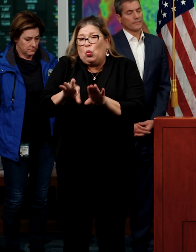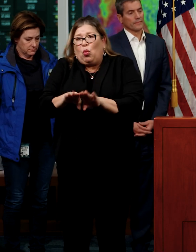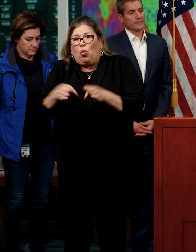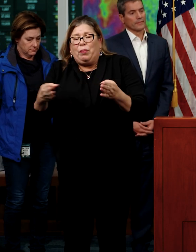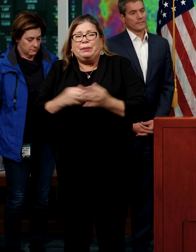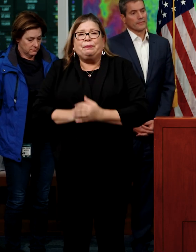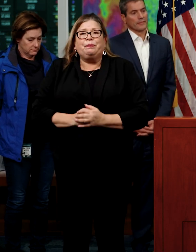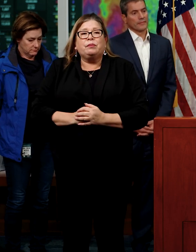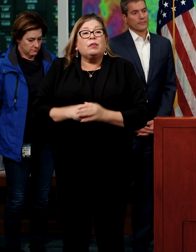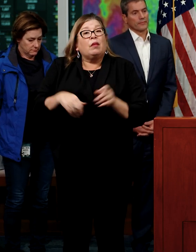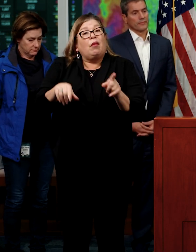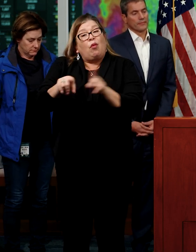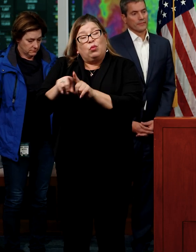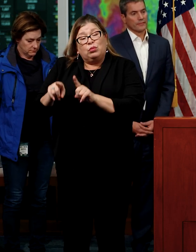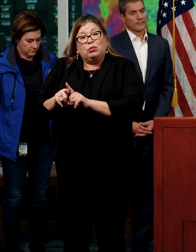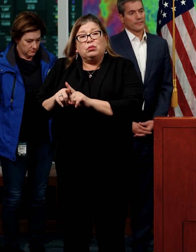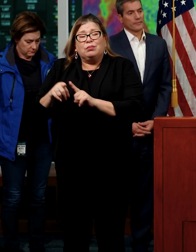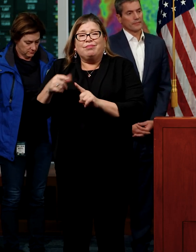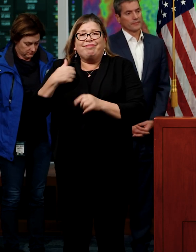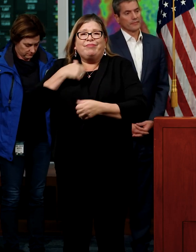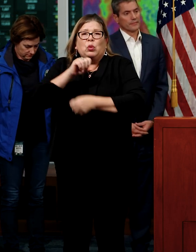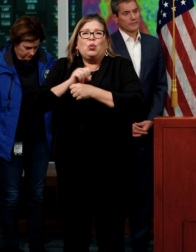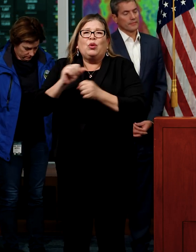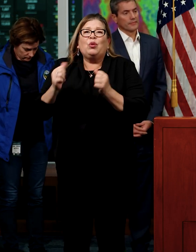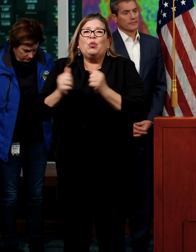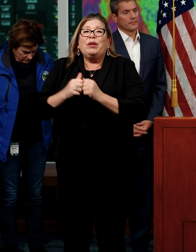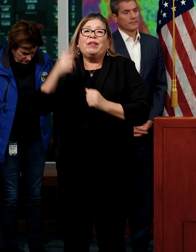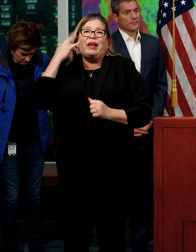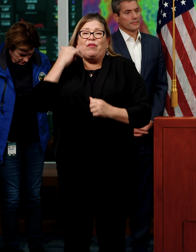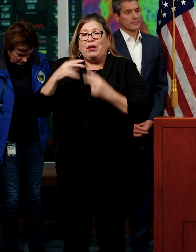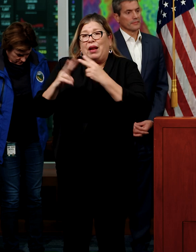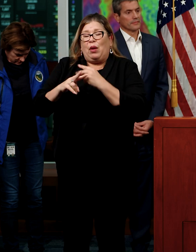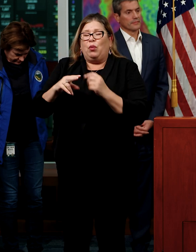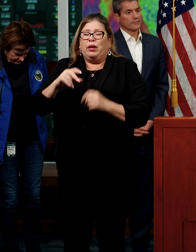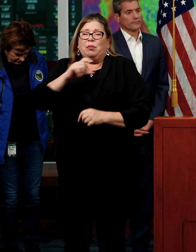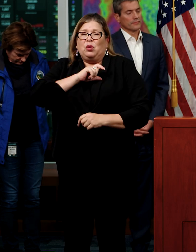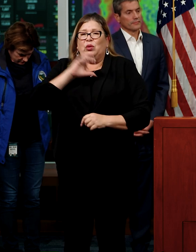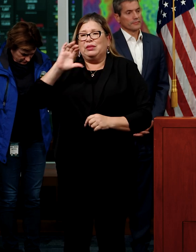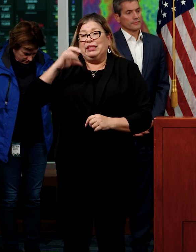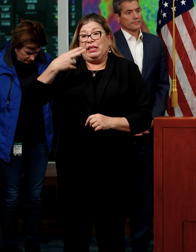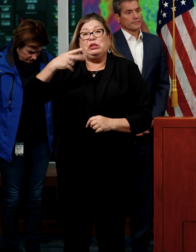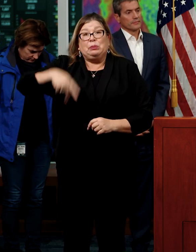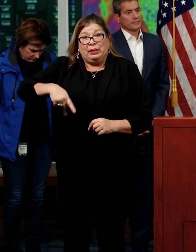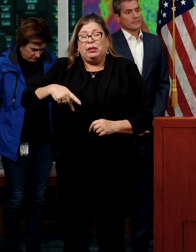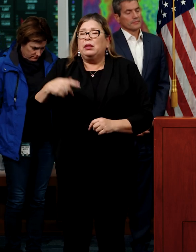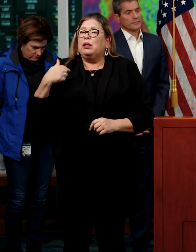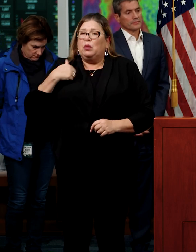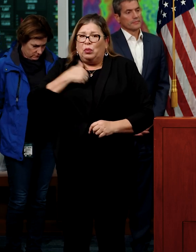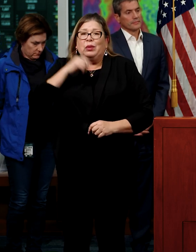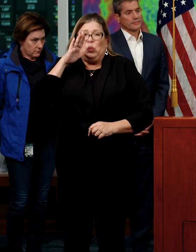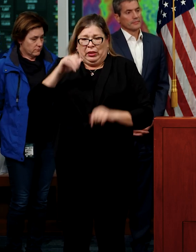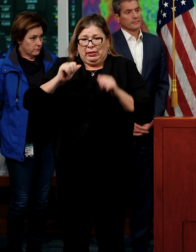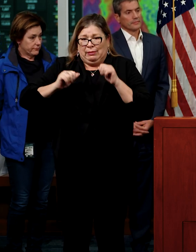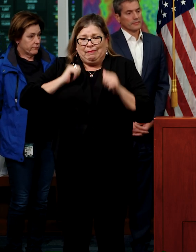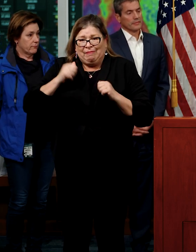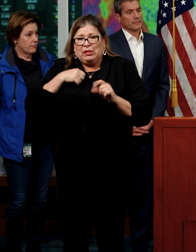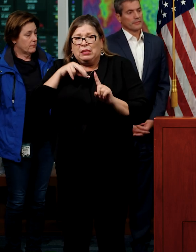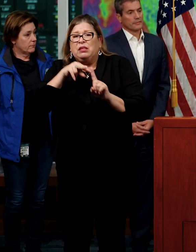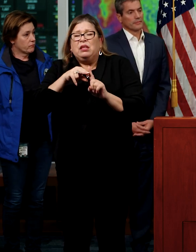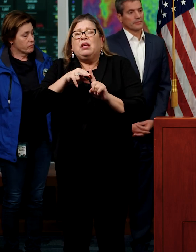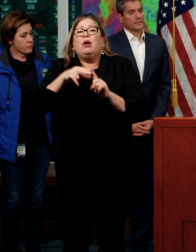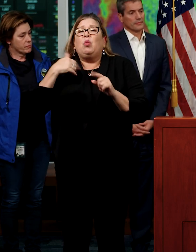open. I will say, working closely with our partners at the California Highway Patrol, we will be proactively closing